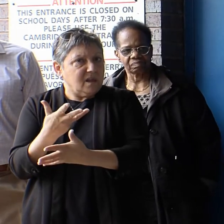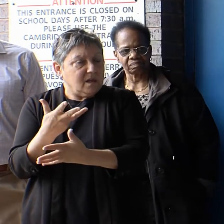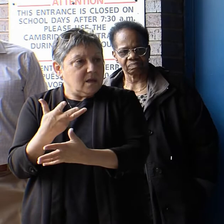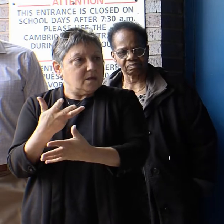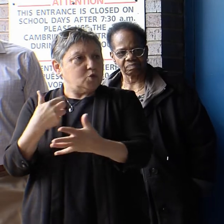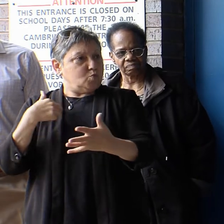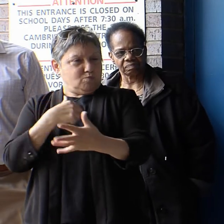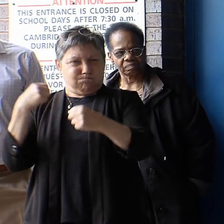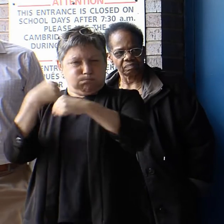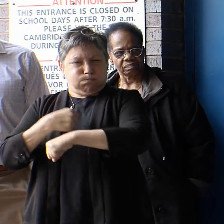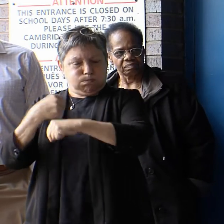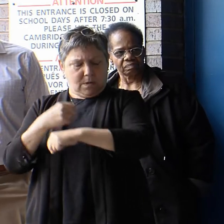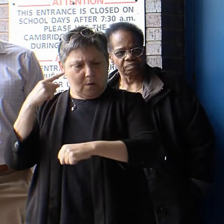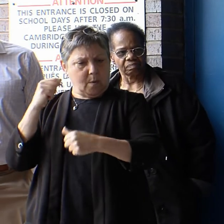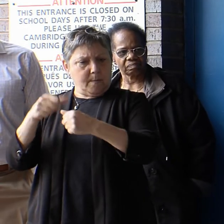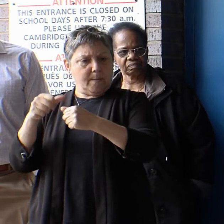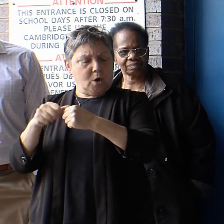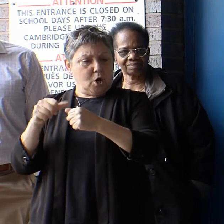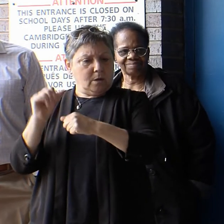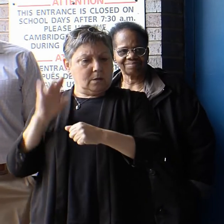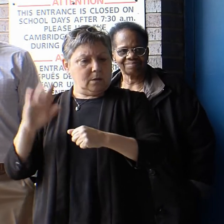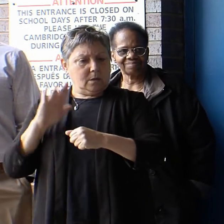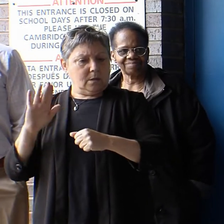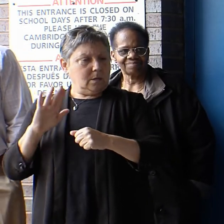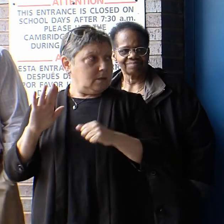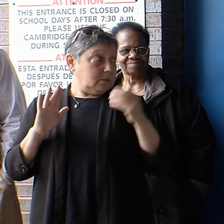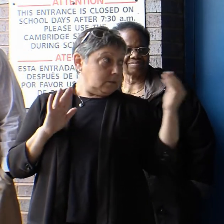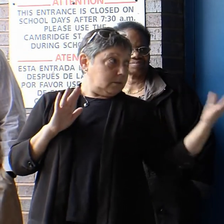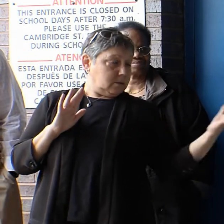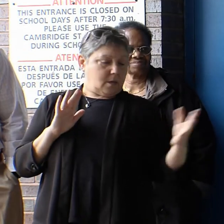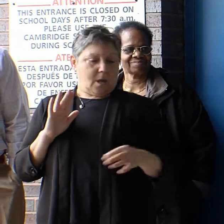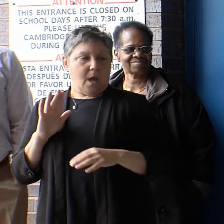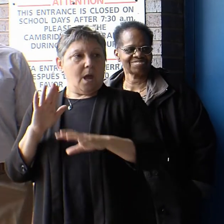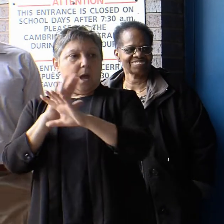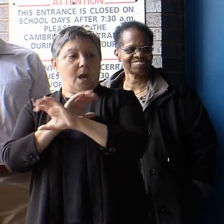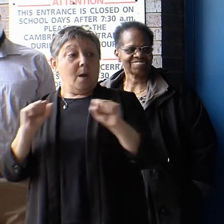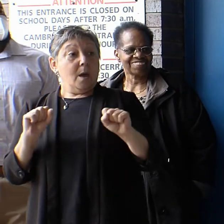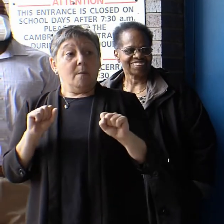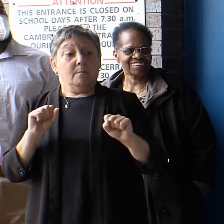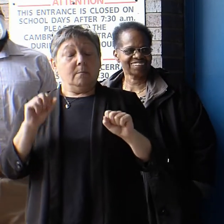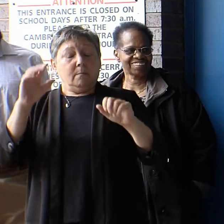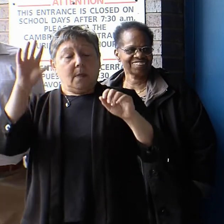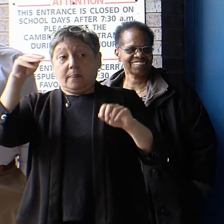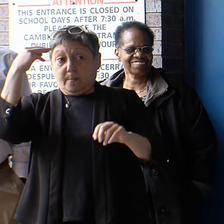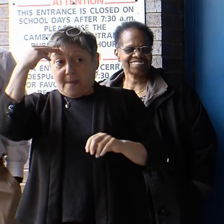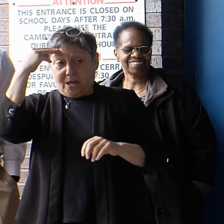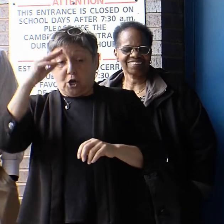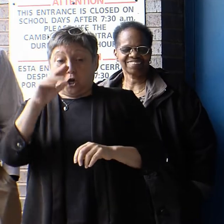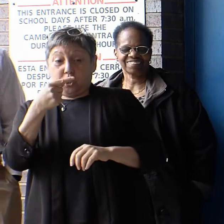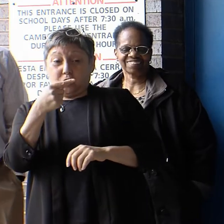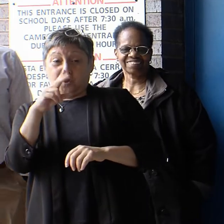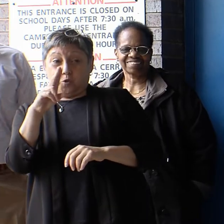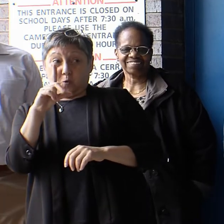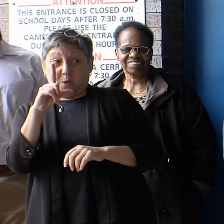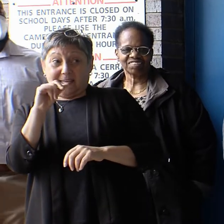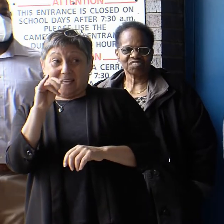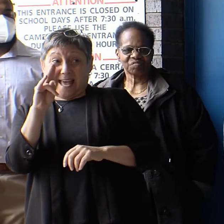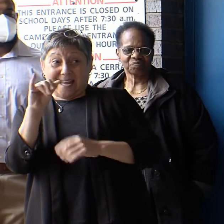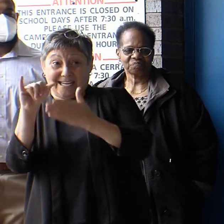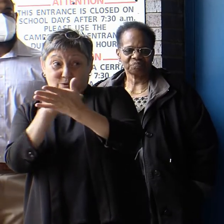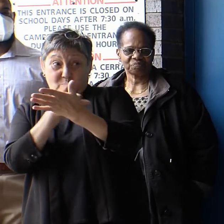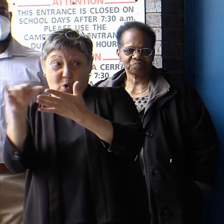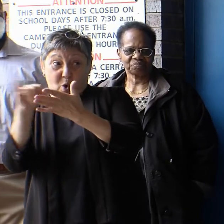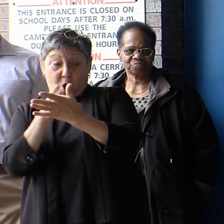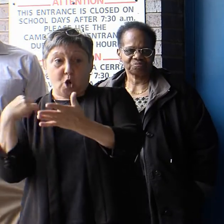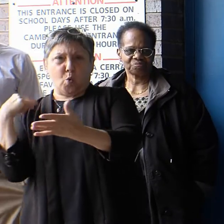sued then Mayor Rudy Giuliani, Mayor Wu, to get the kind of resources we needed